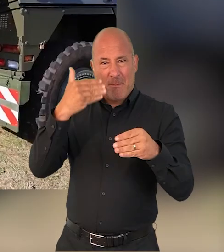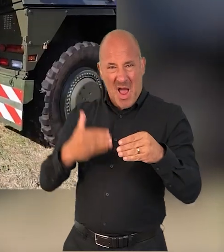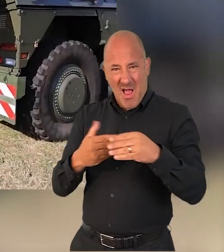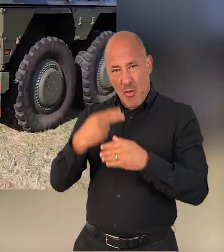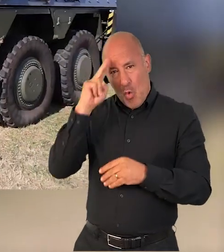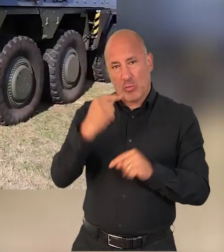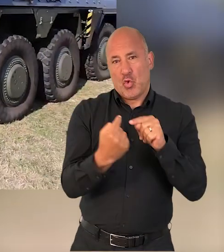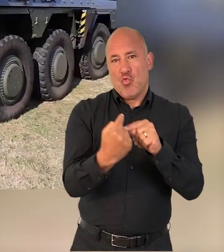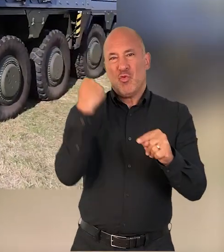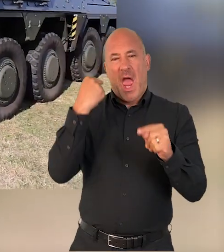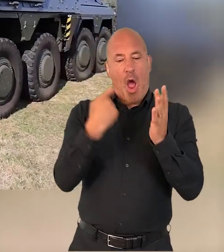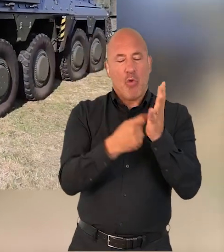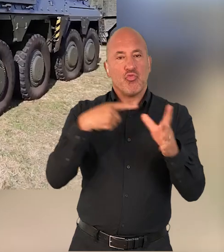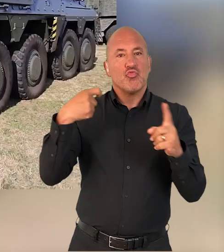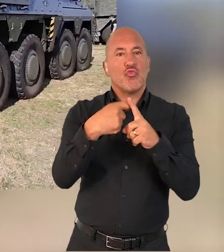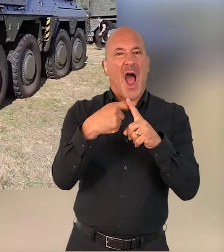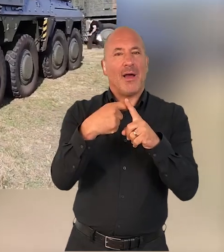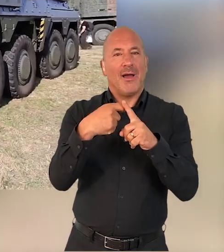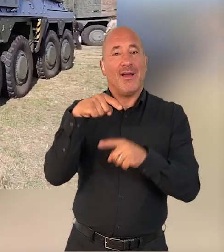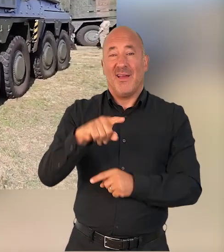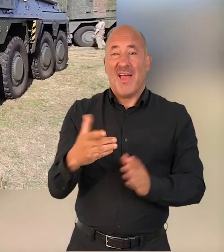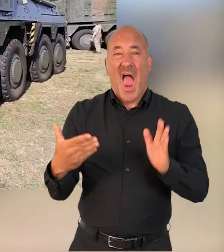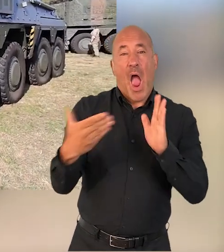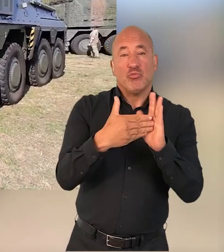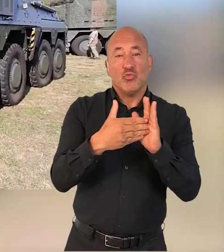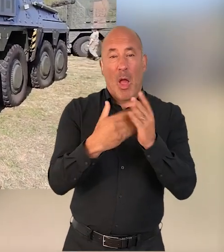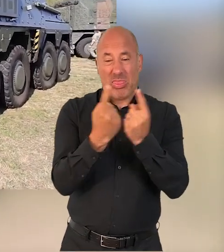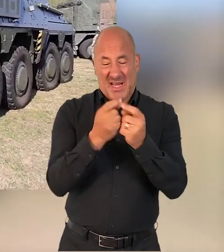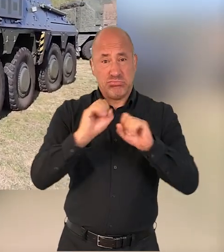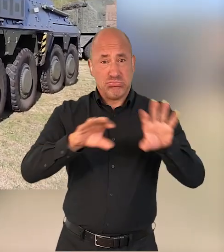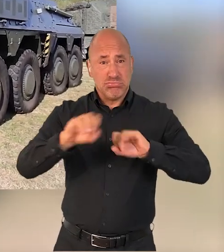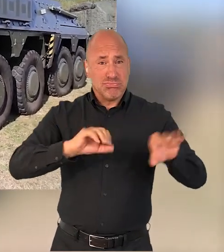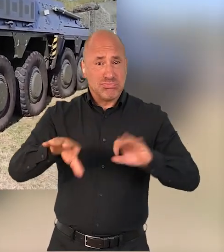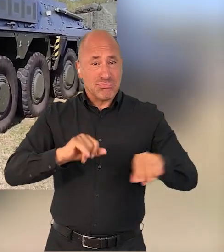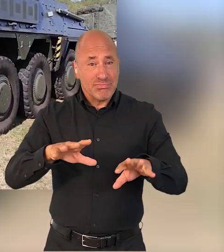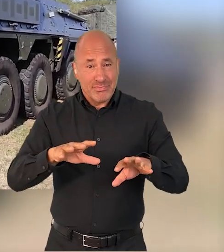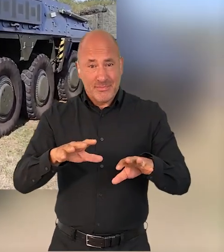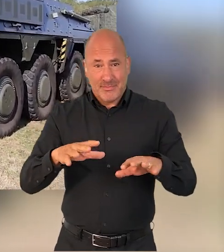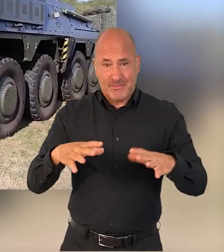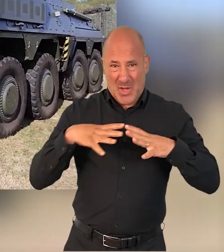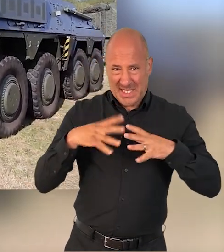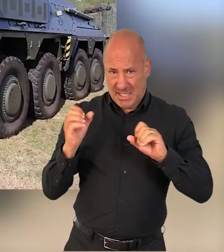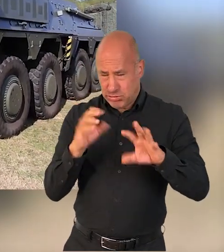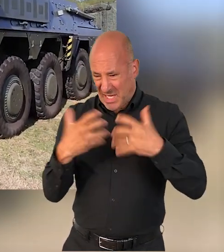here, what we call the rear rack. And again, this is additional storage space for equipment so that we've got sufficient